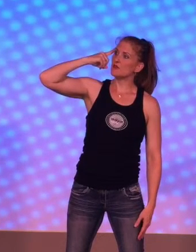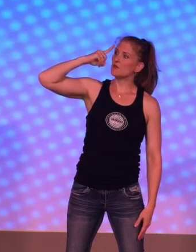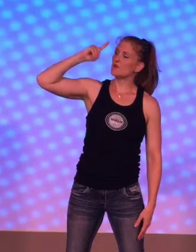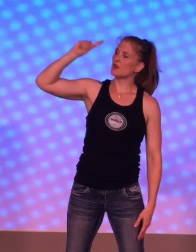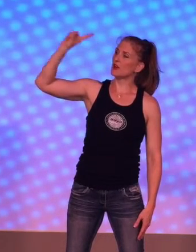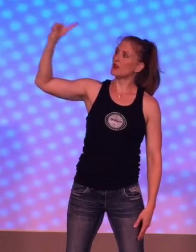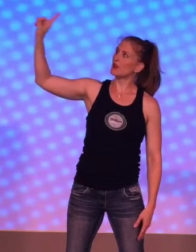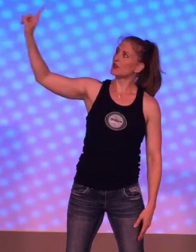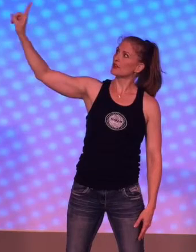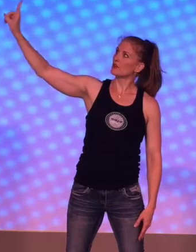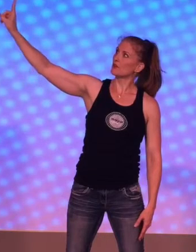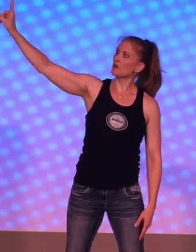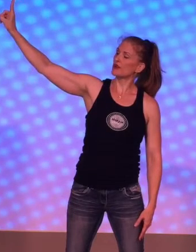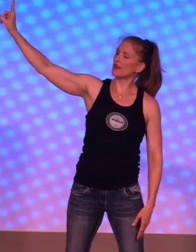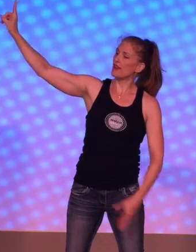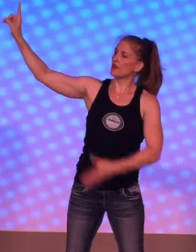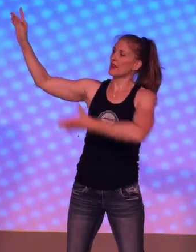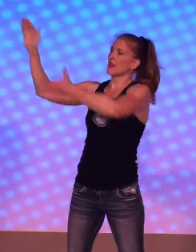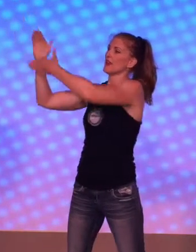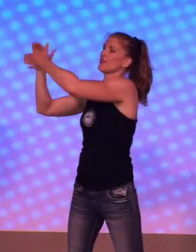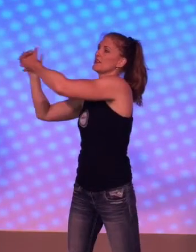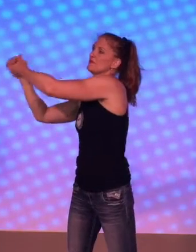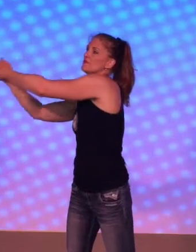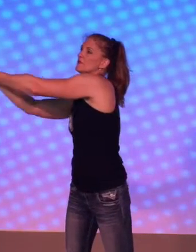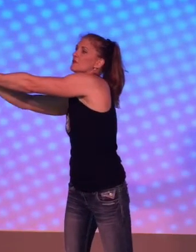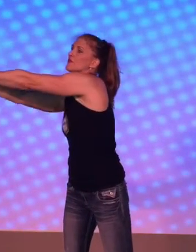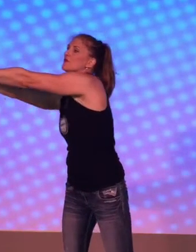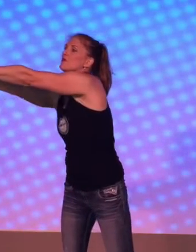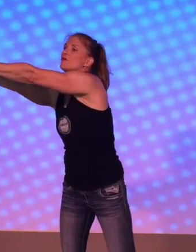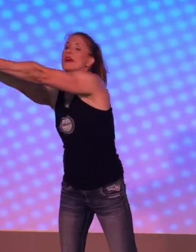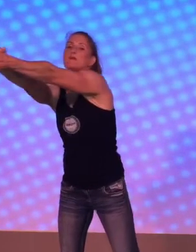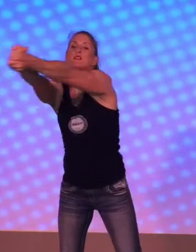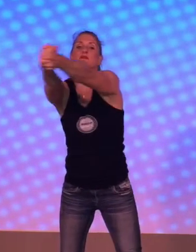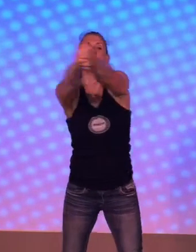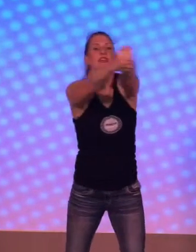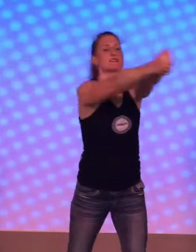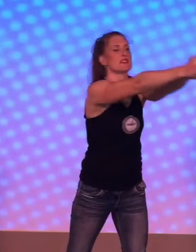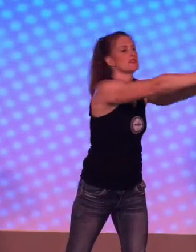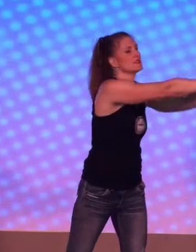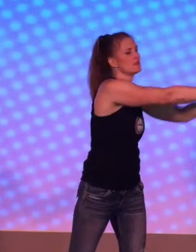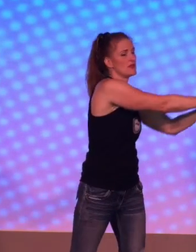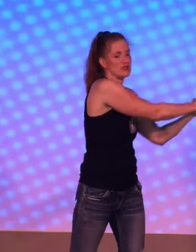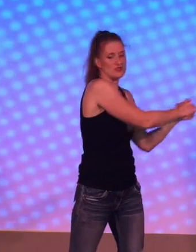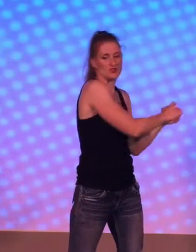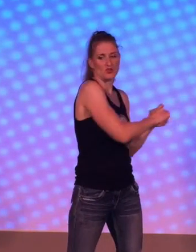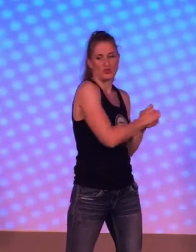Believer. I'm point out, and then grab your hands like this and make a circle.